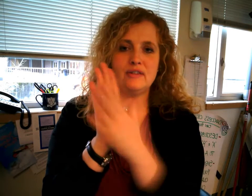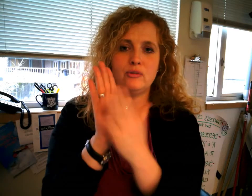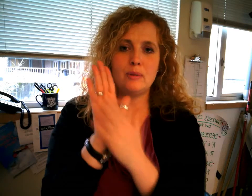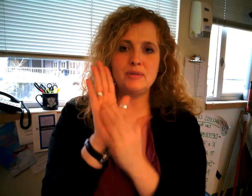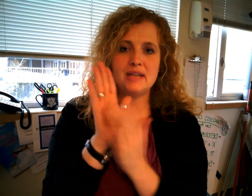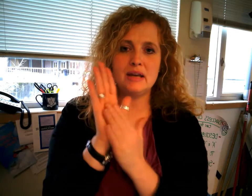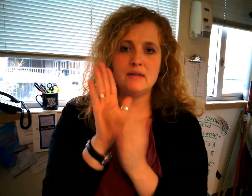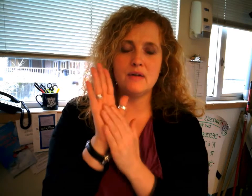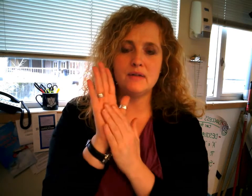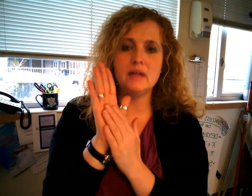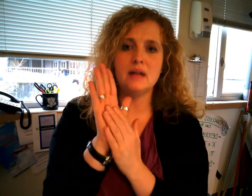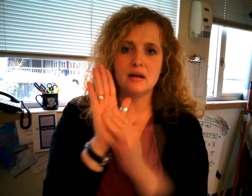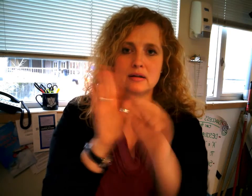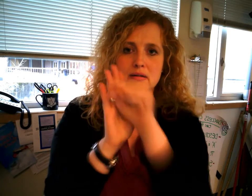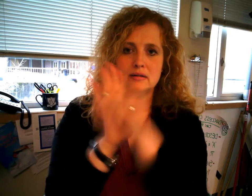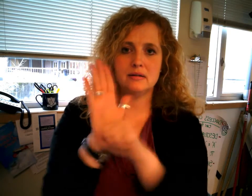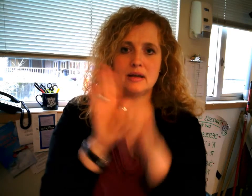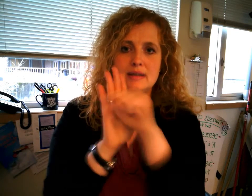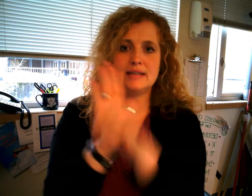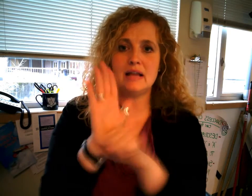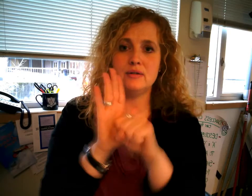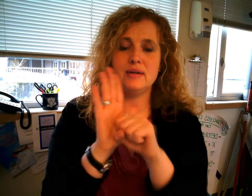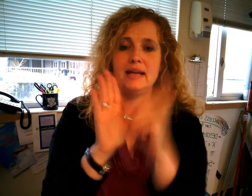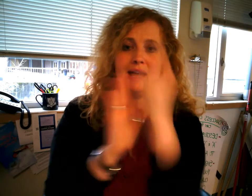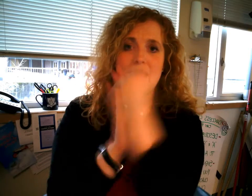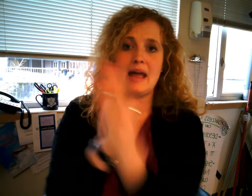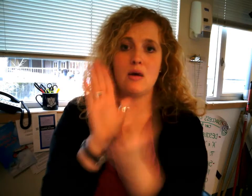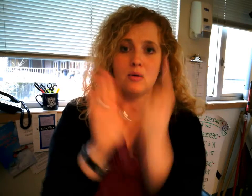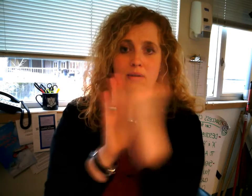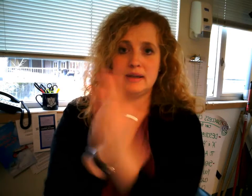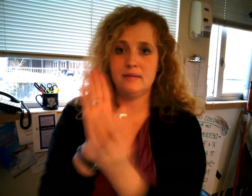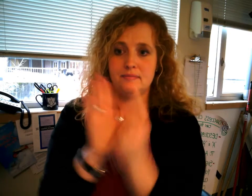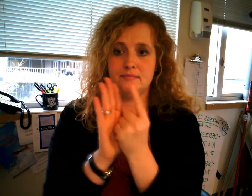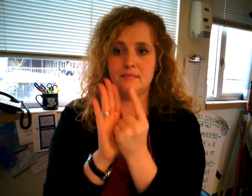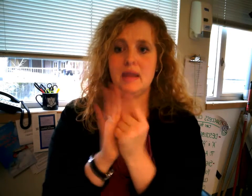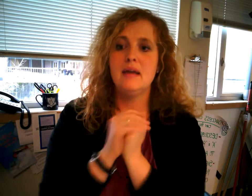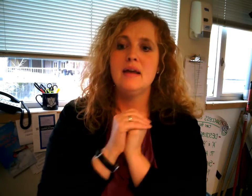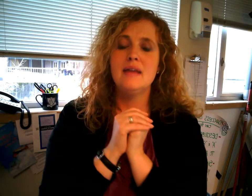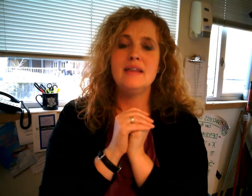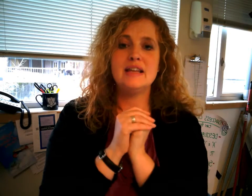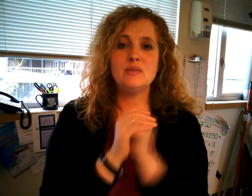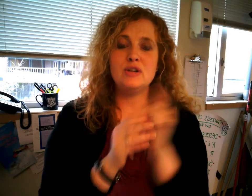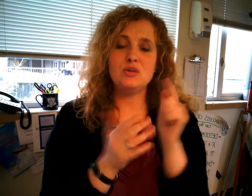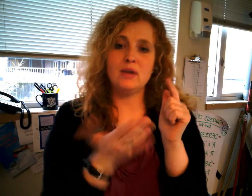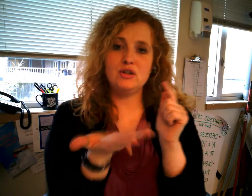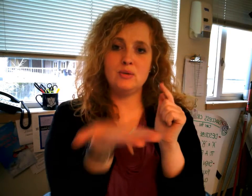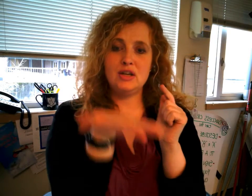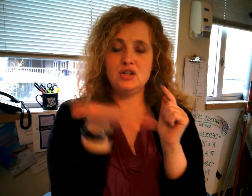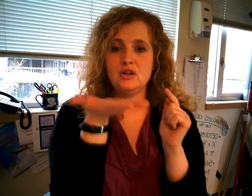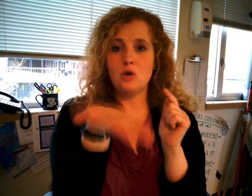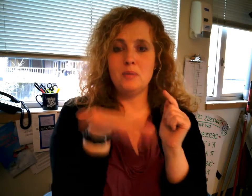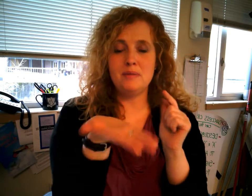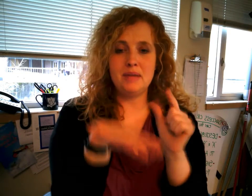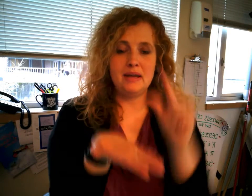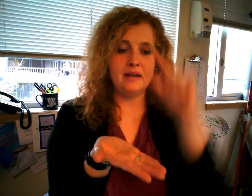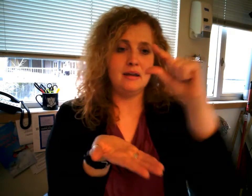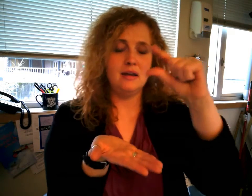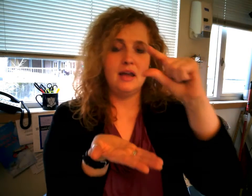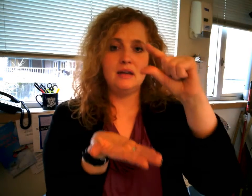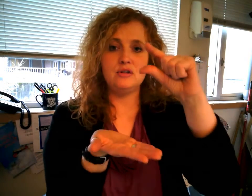representative of a clock salary and hourly the next one is graduation the open B and a G